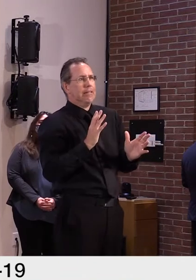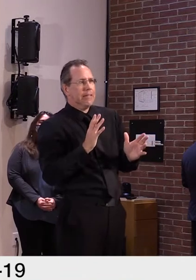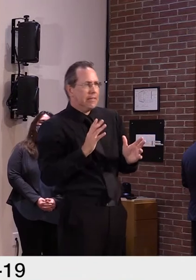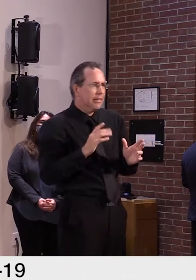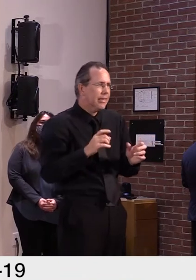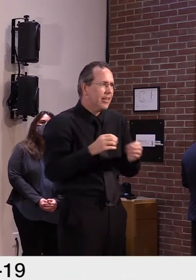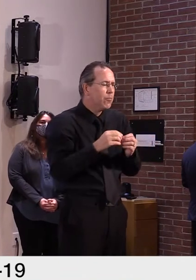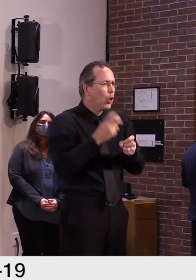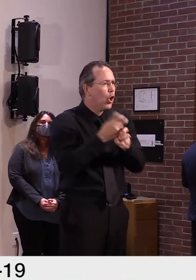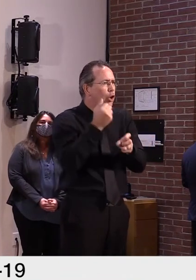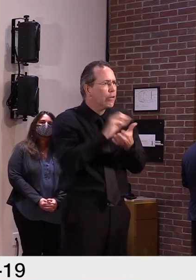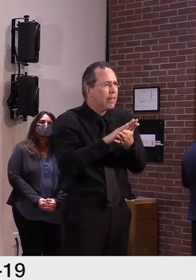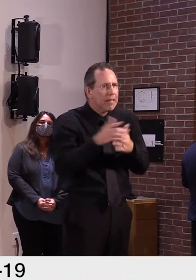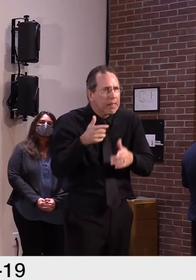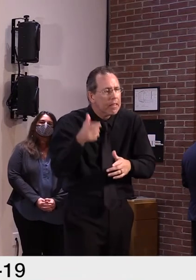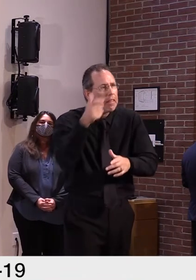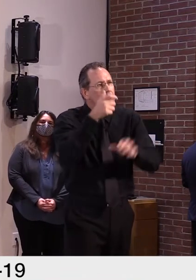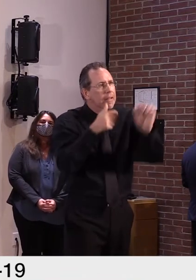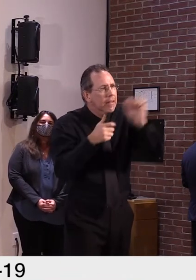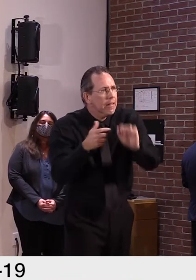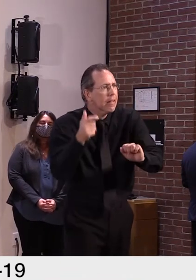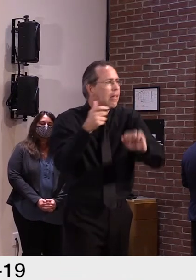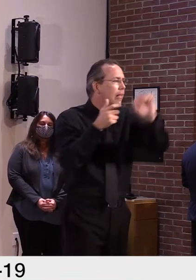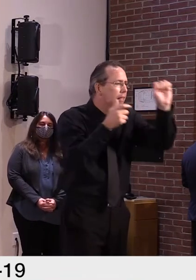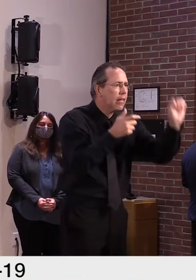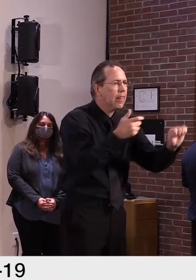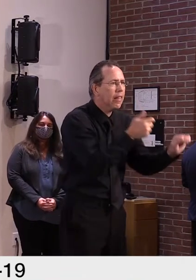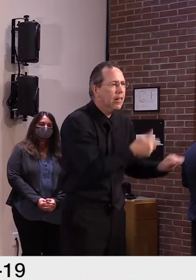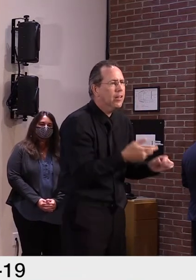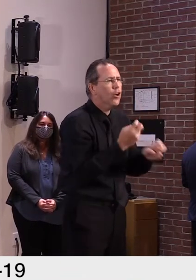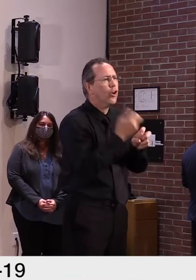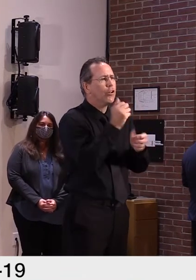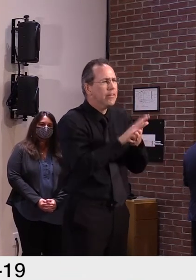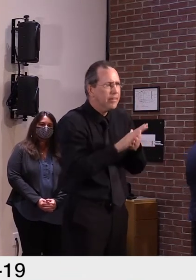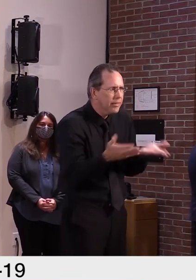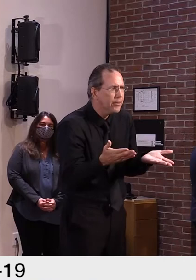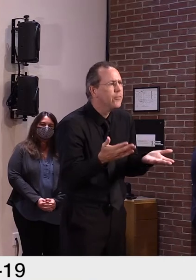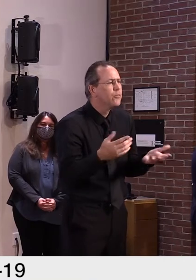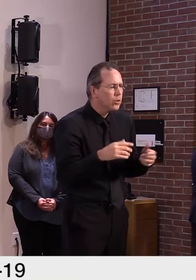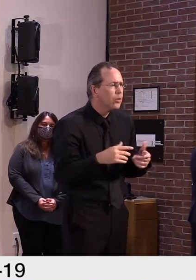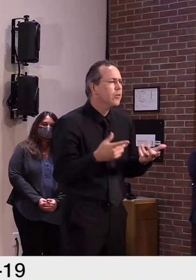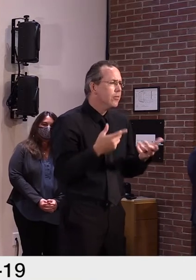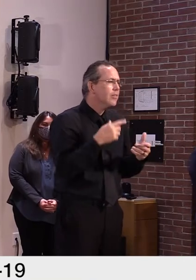CDC recommendations regarding, um, cleaning and, and sanitizing.